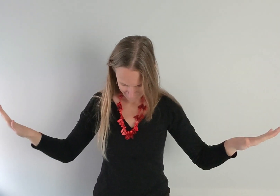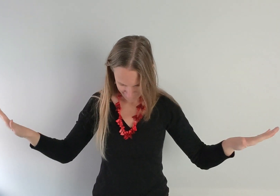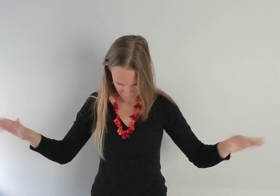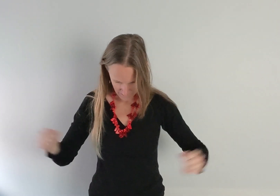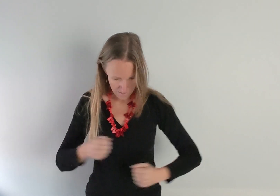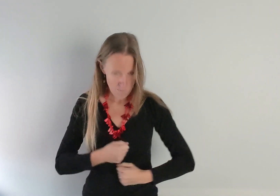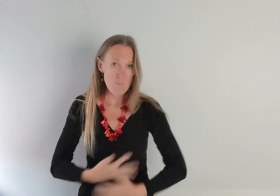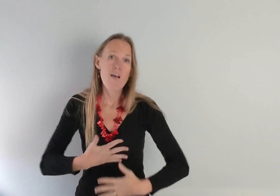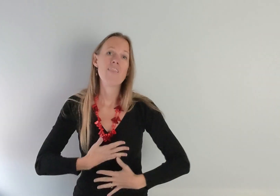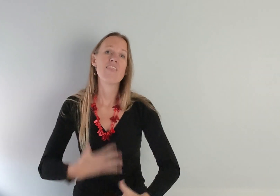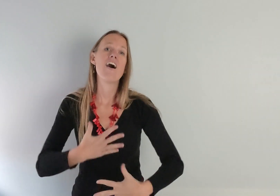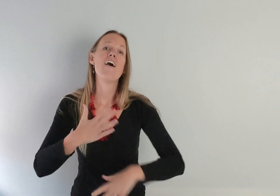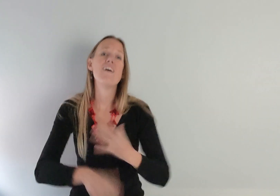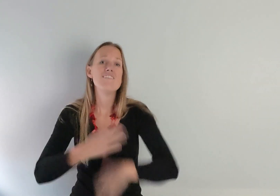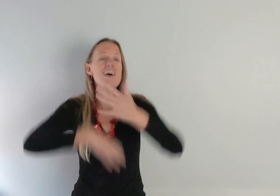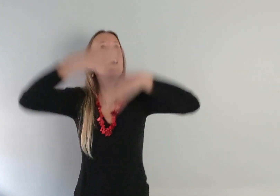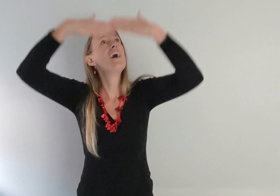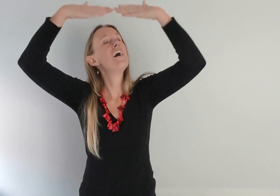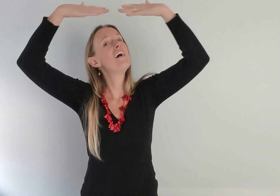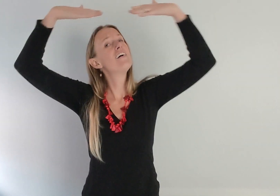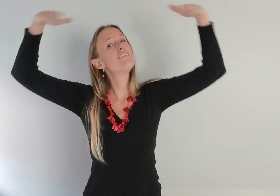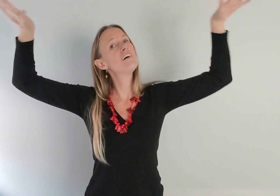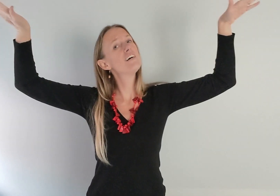Breath of heaven